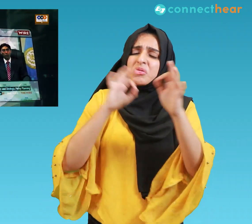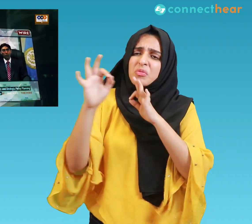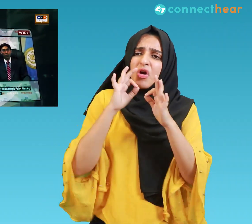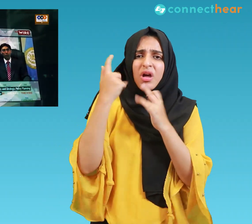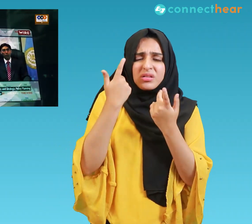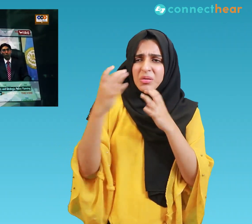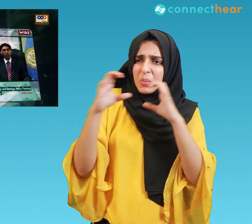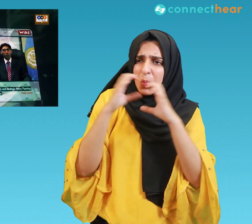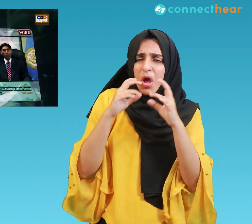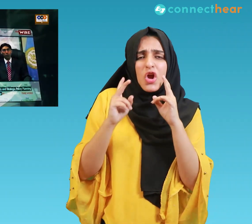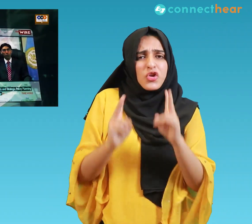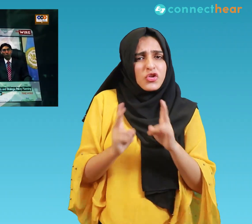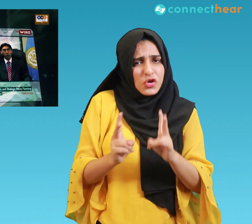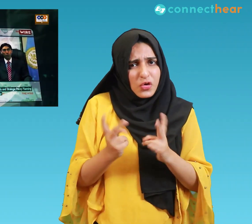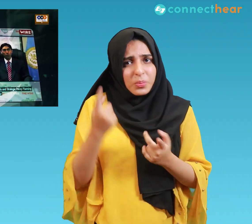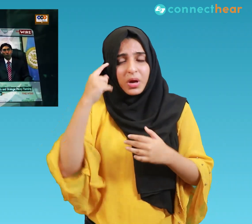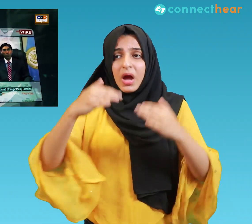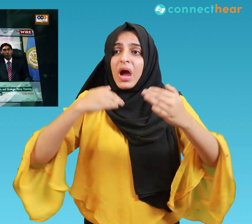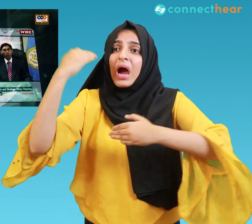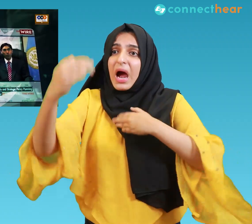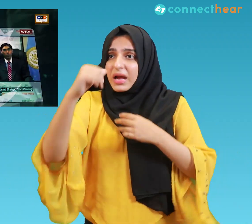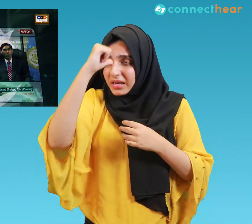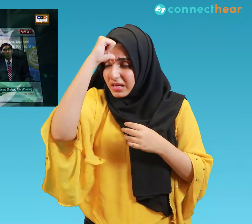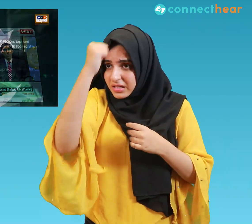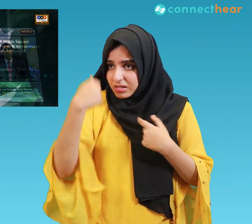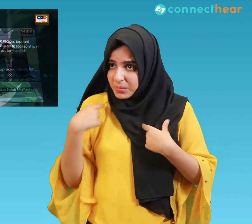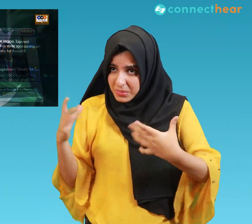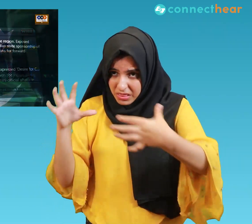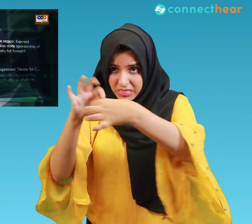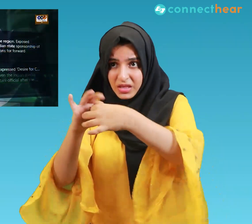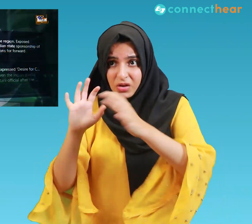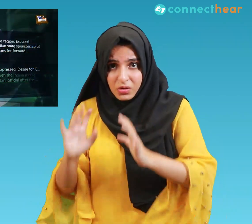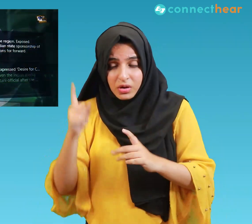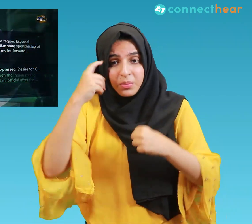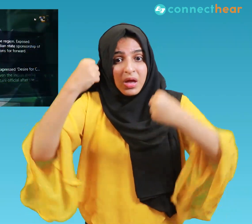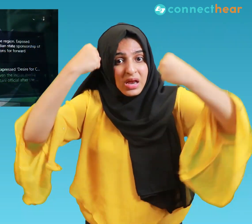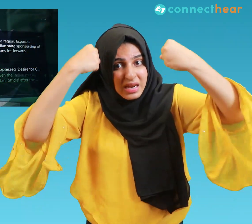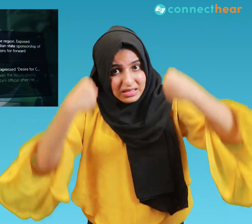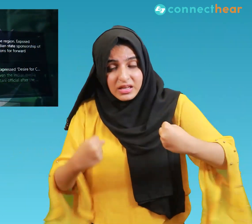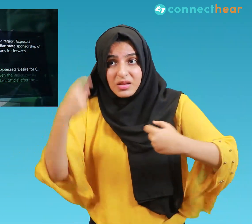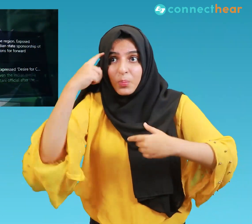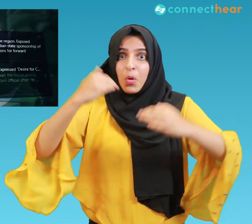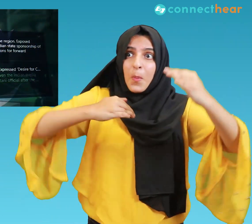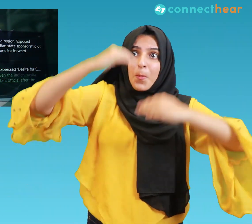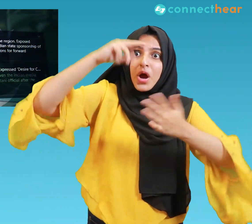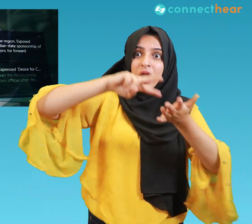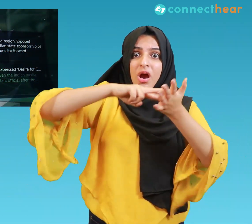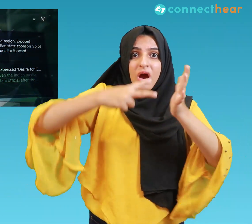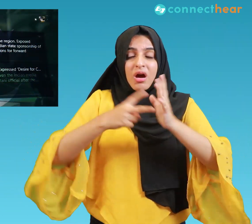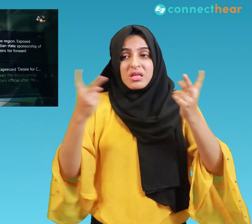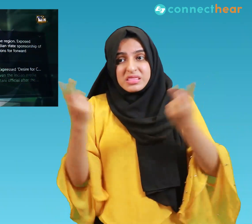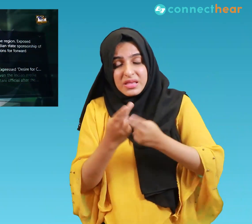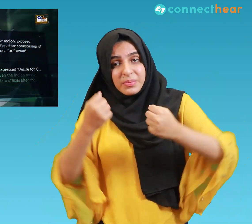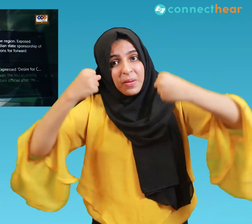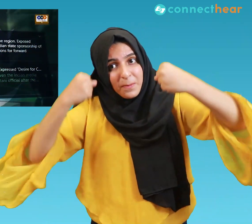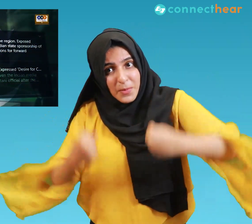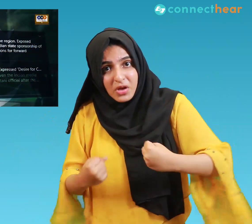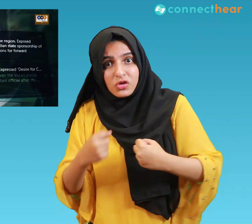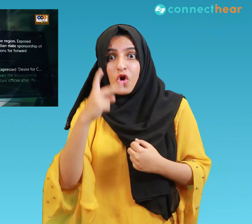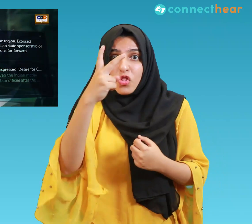looking to the future ties with India, Mr. Yusuf said, we must sit down like adults. He said that there are two issues, Kashmir and